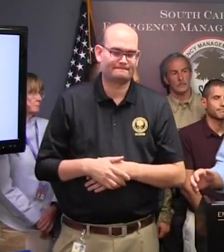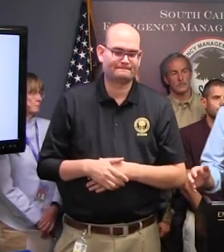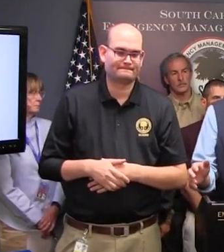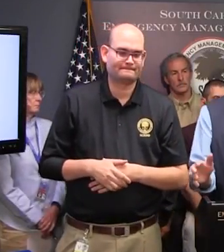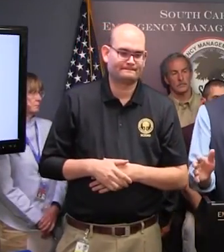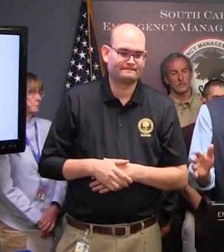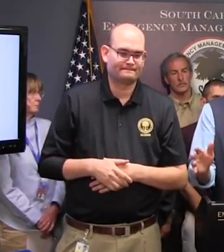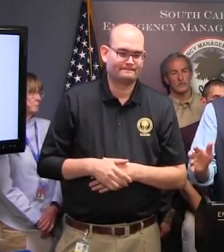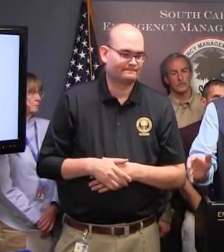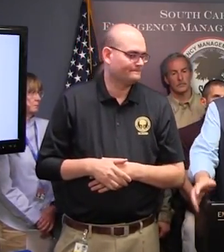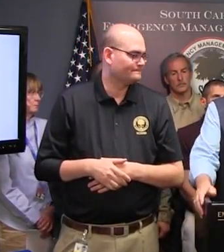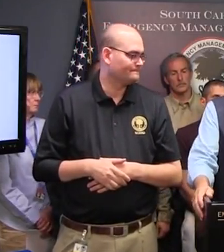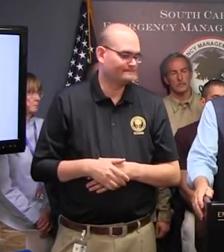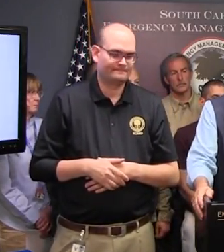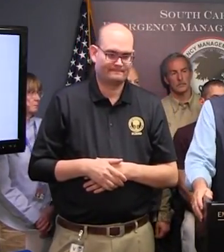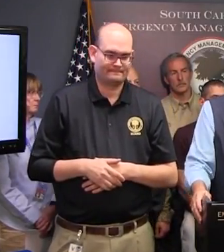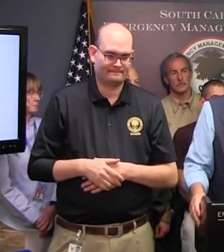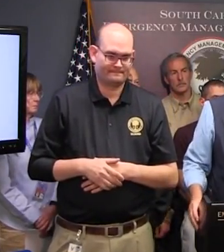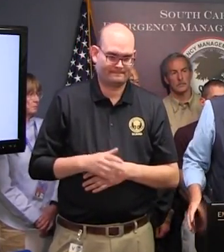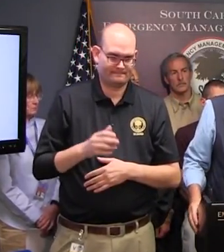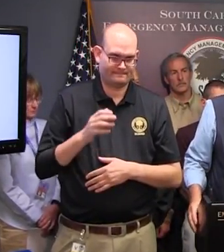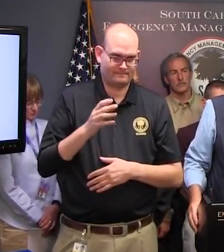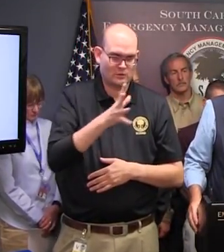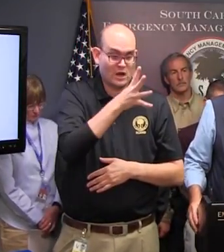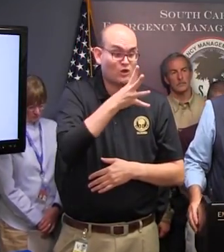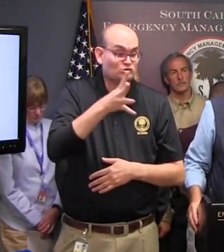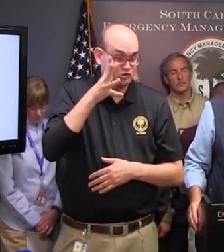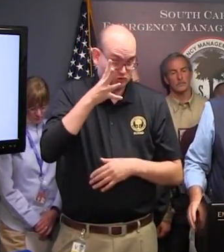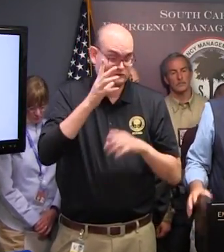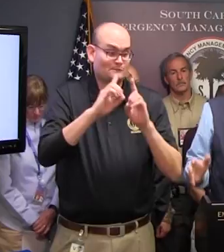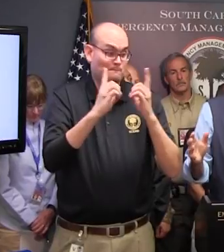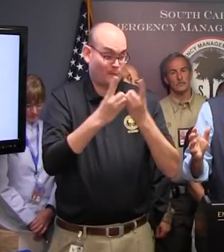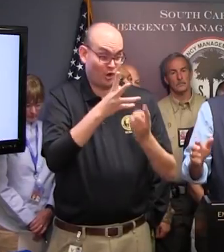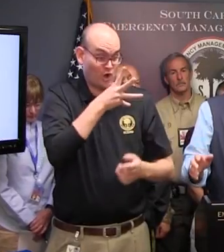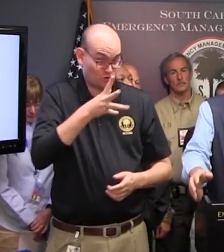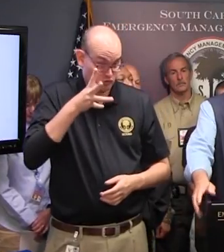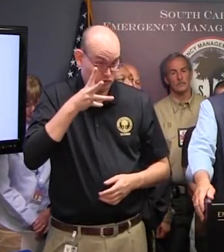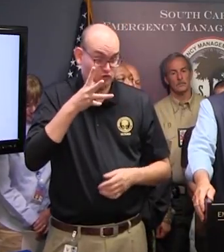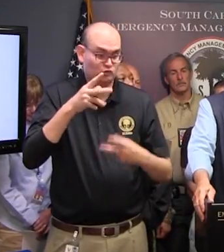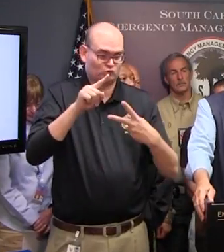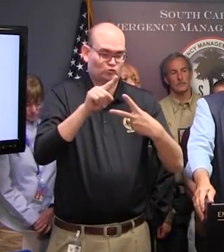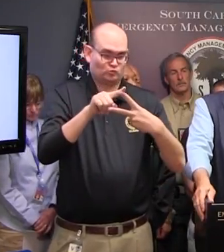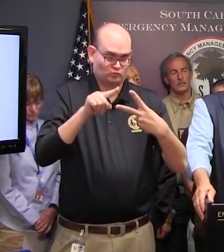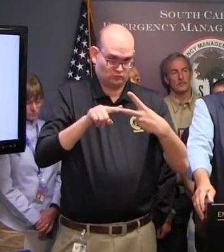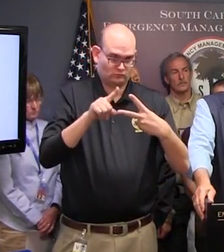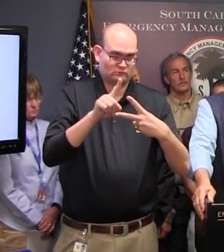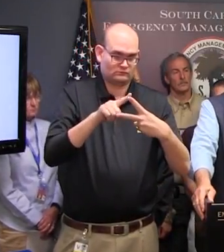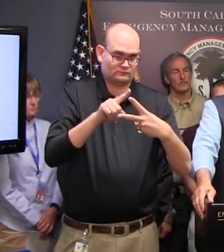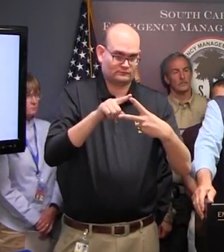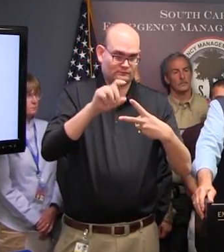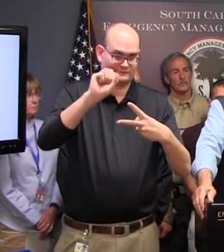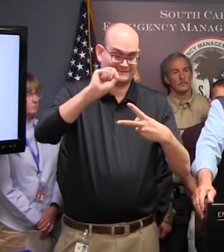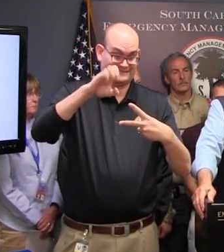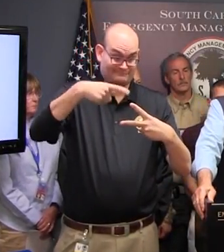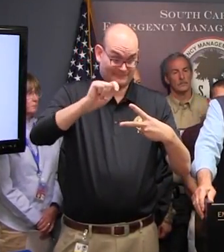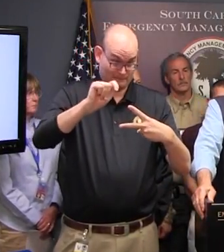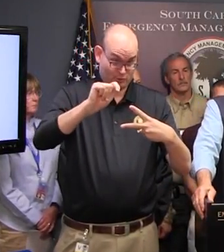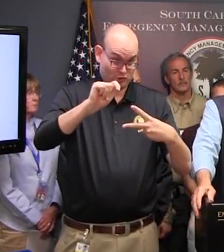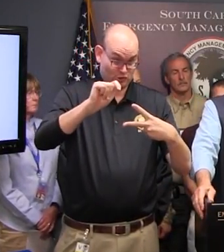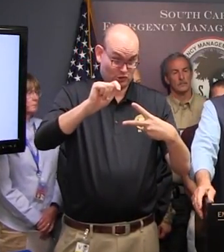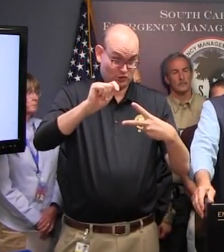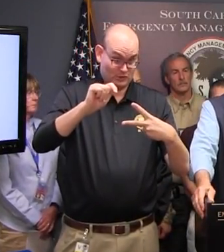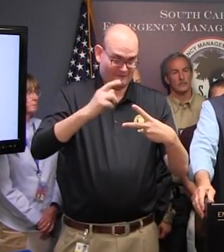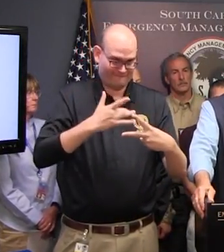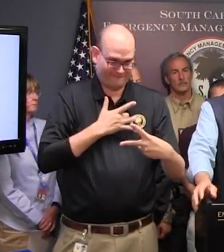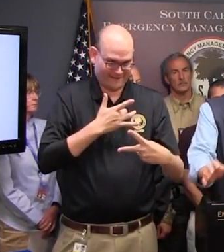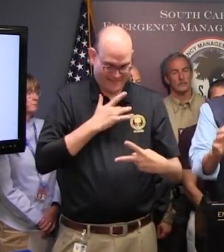Thank you, Governor. Yes, sir. There two reports, one on behalf of agriculture. This is September. Thank goodness. It's not October. As we've gone